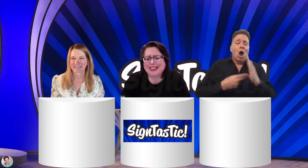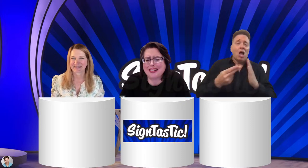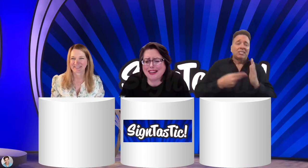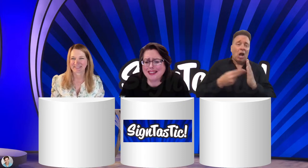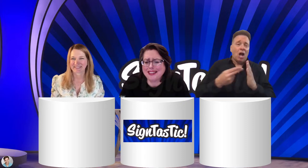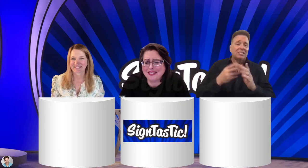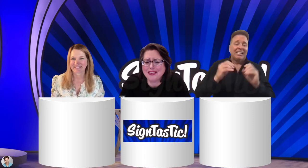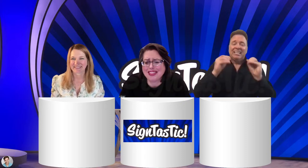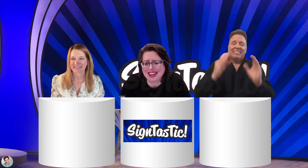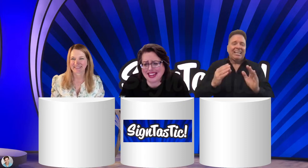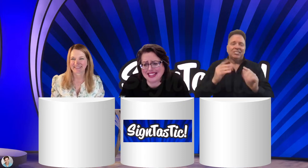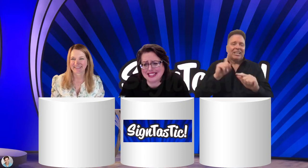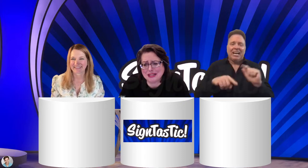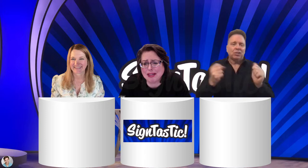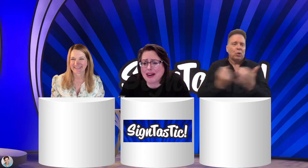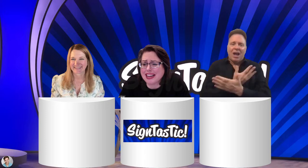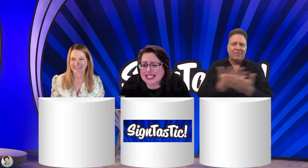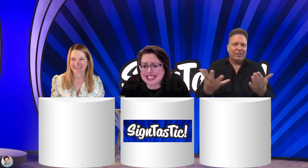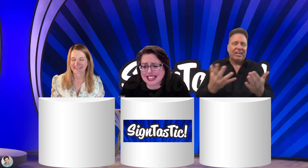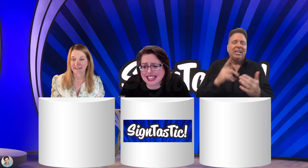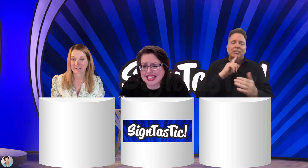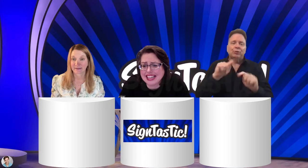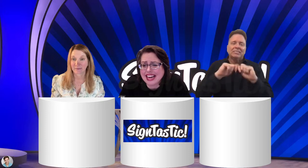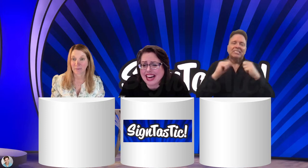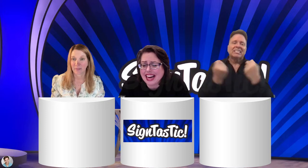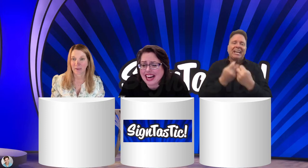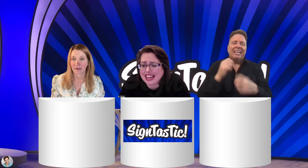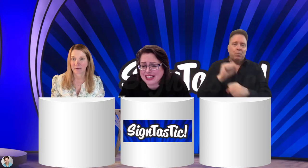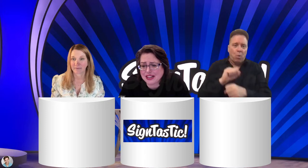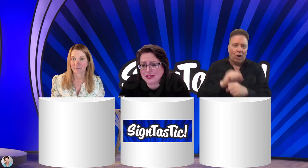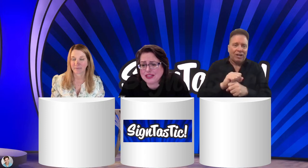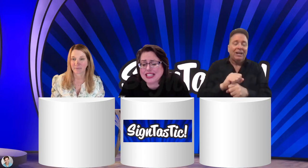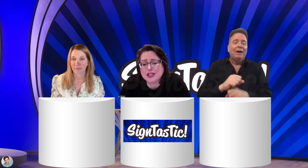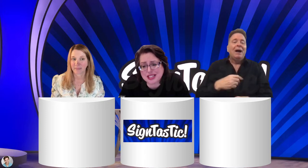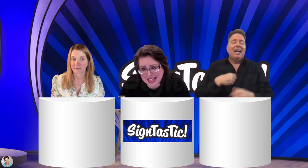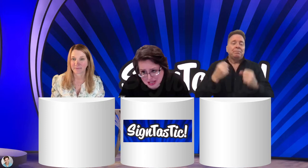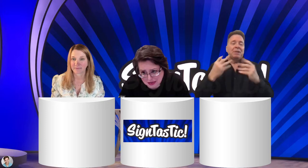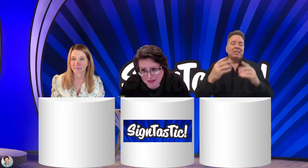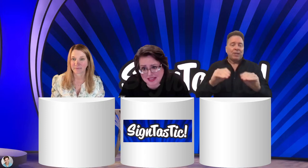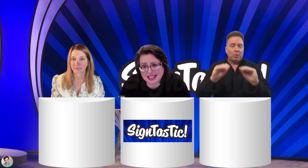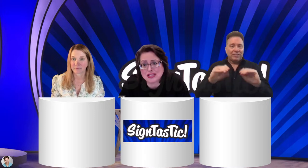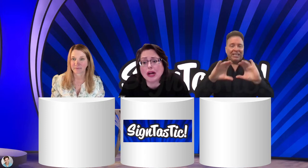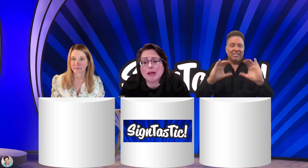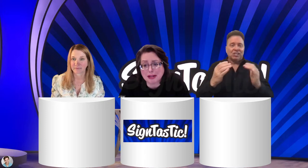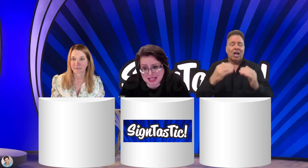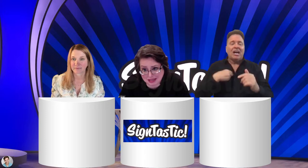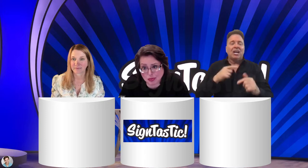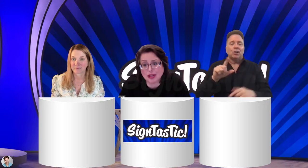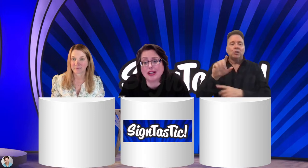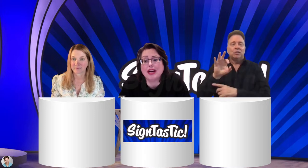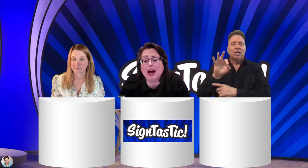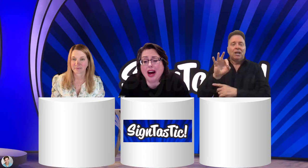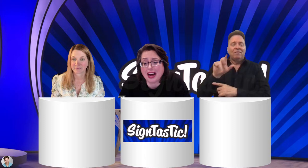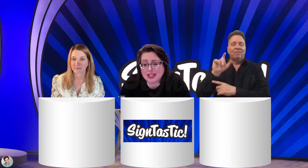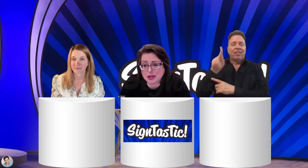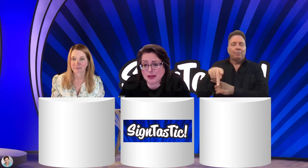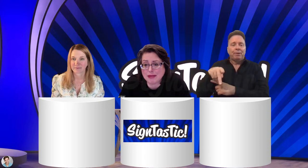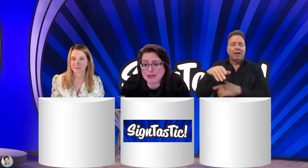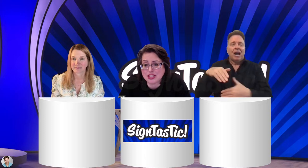Oh, well, thanks. But honestly, you know, teachers can't do everything. It's all about teamwork. Uh, so when I'm teaching